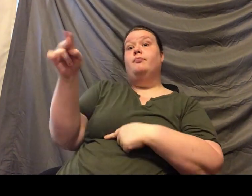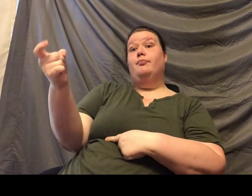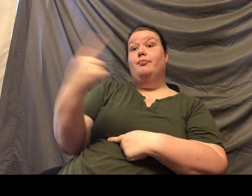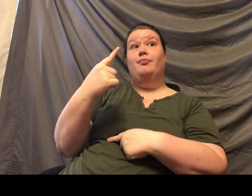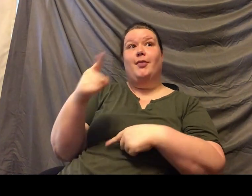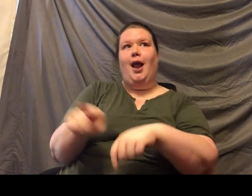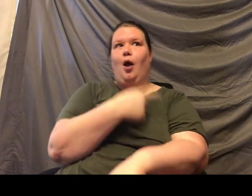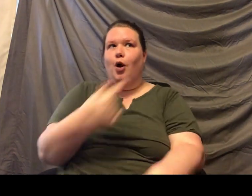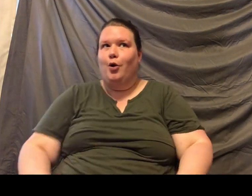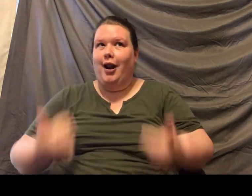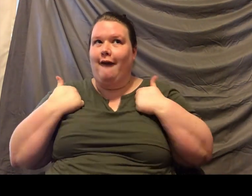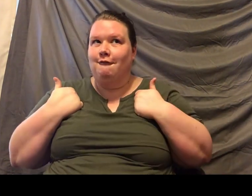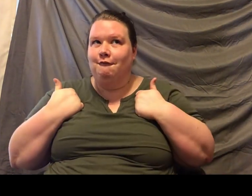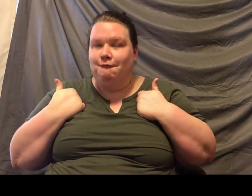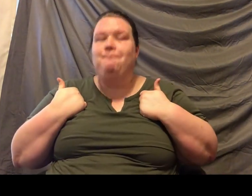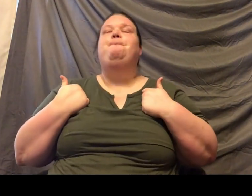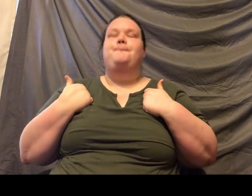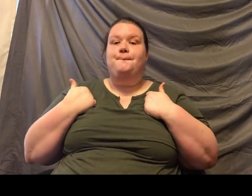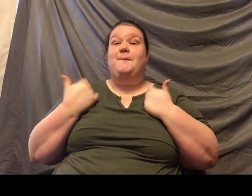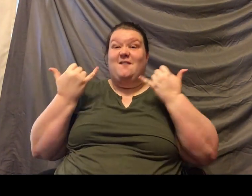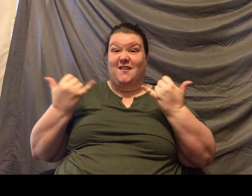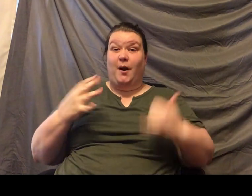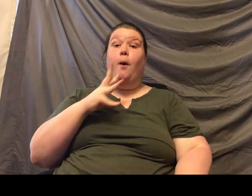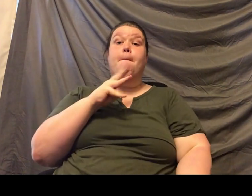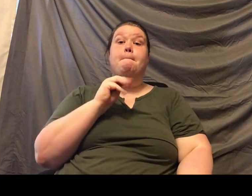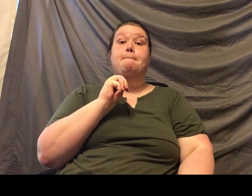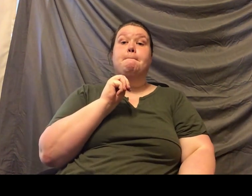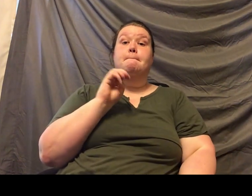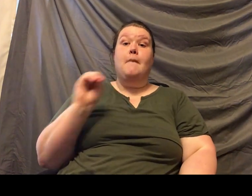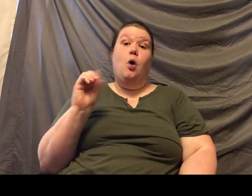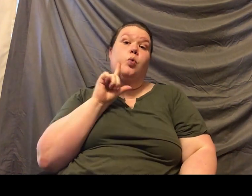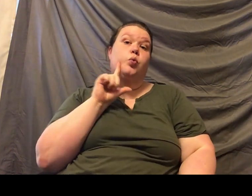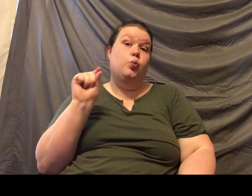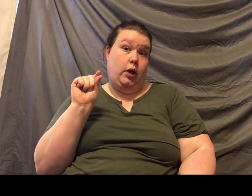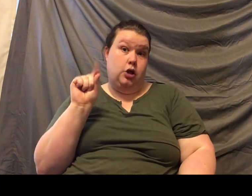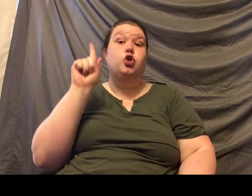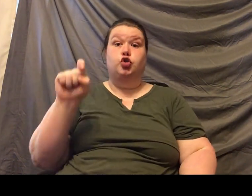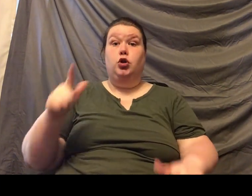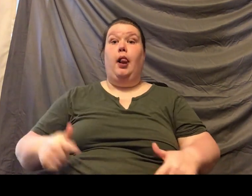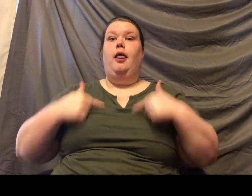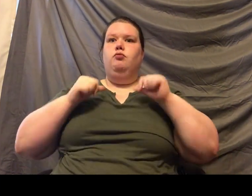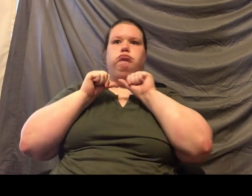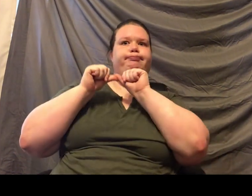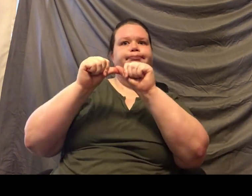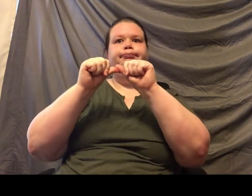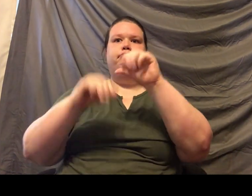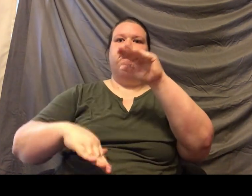So, in our environment, I told you Moe is 20. He should be able to live up to closer to 40s. So, he's only what we consider middle-aged right